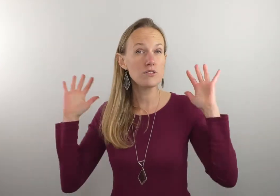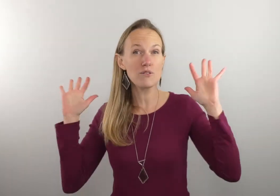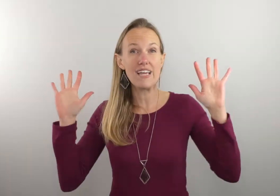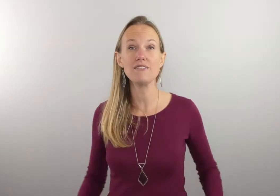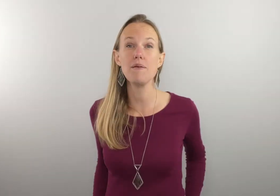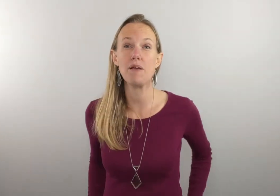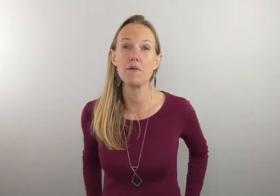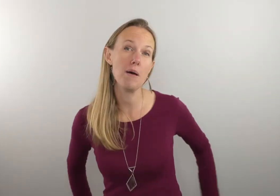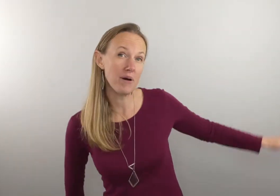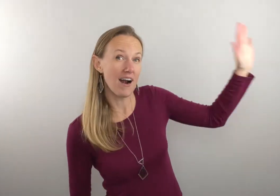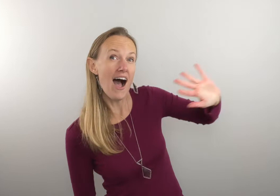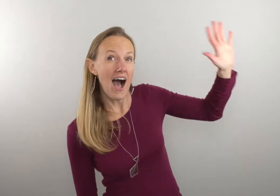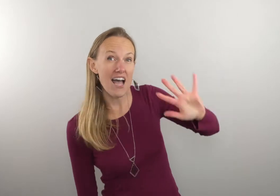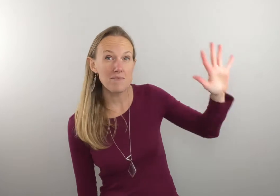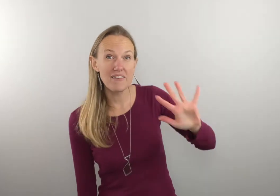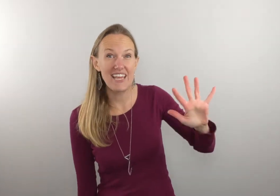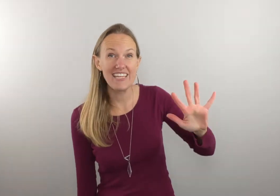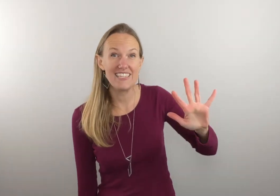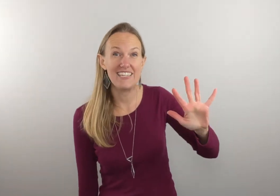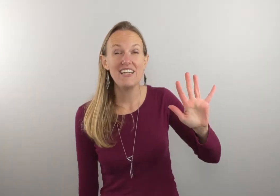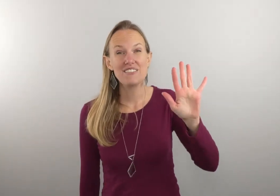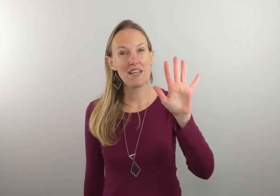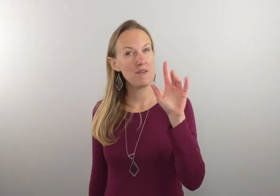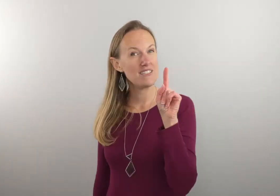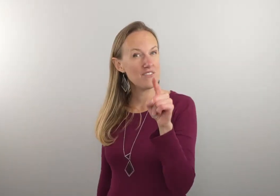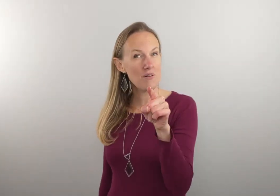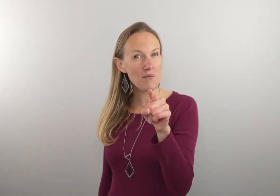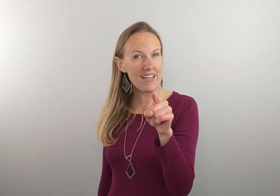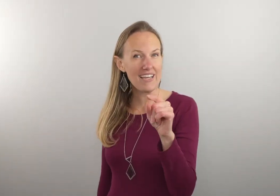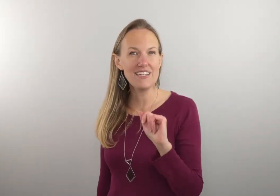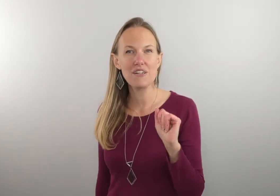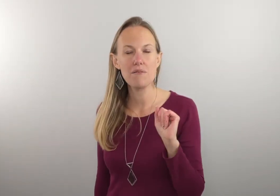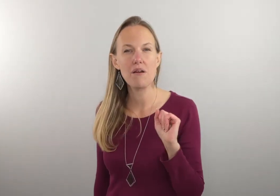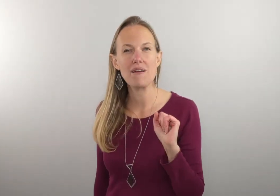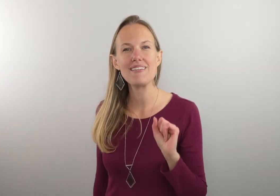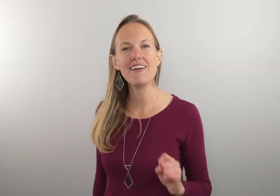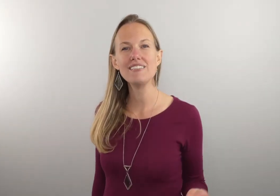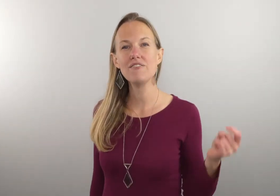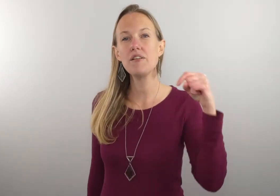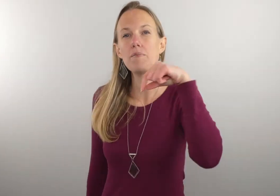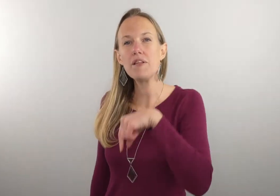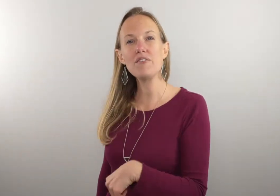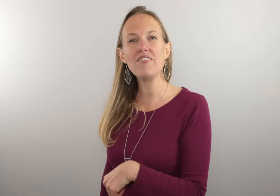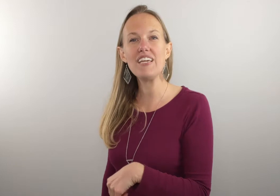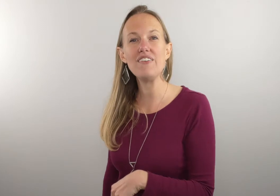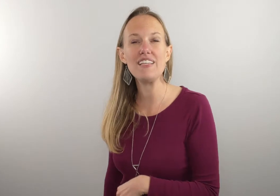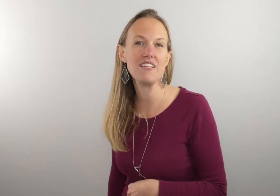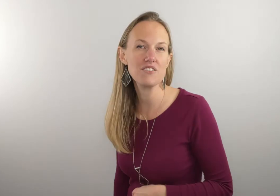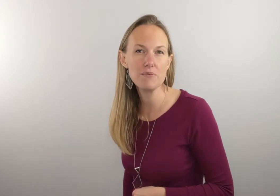sorry housekeeping remember I am left-handed so that means if you are right-handed you're gonna mirror my signs if you look below the video in the description